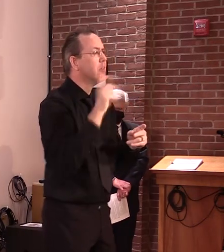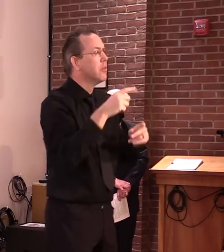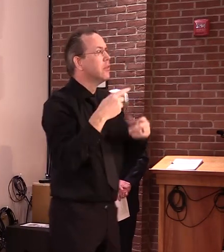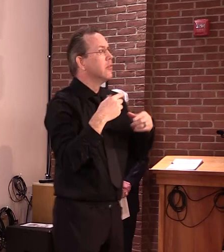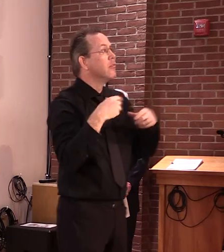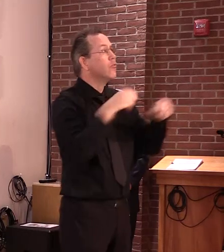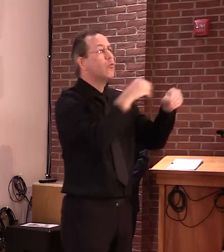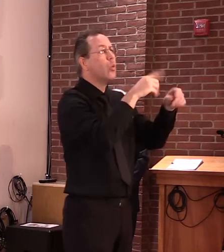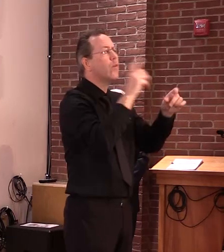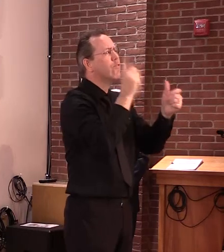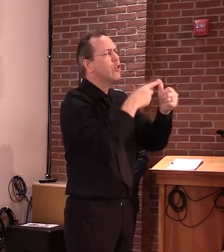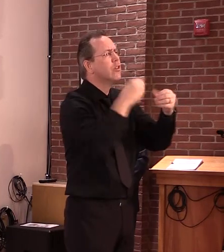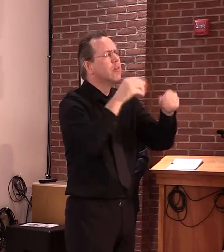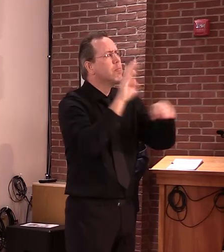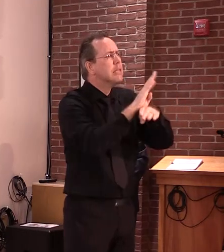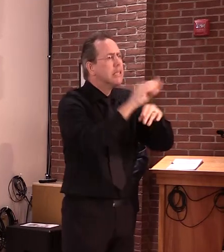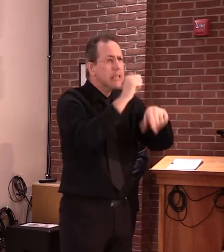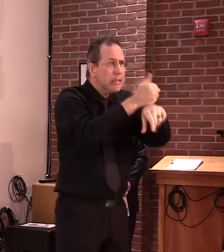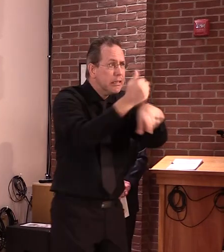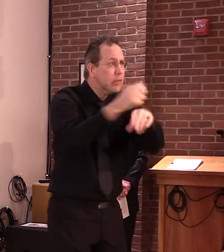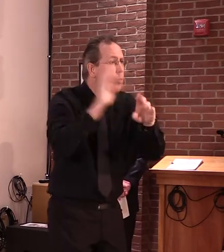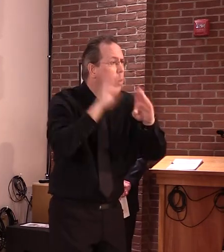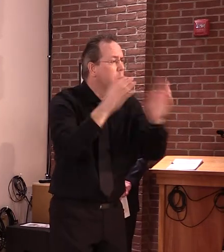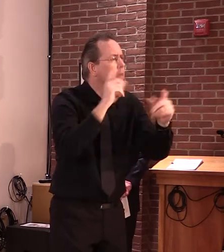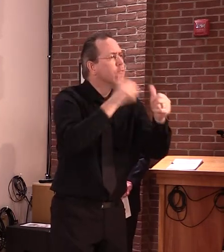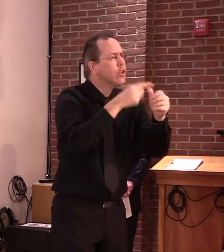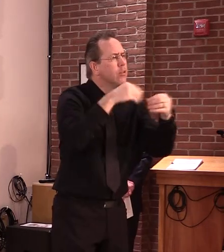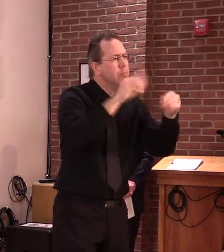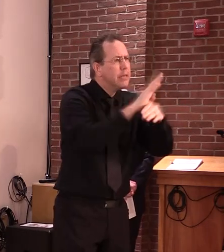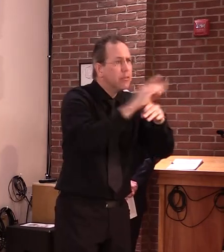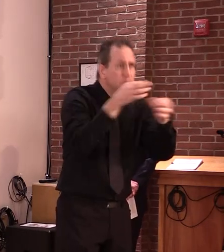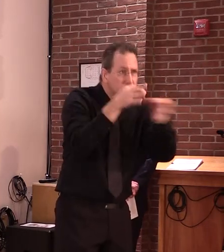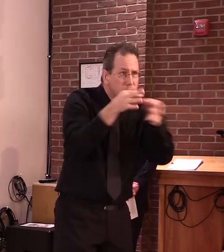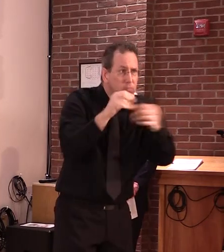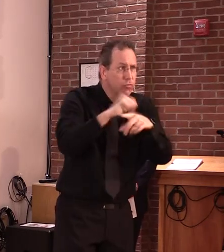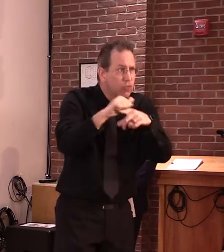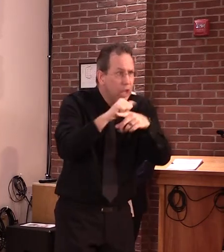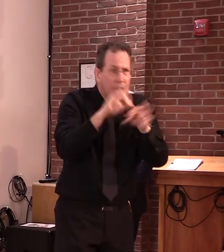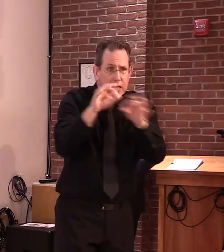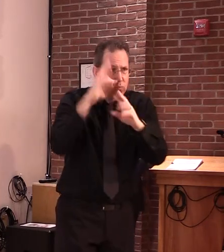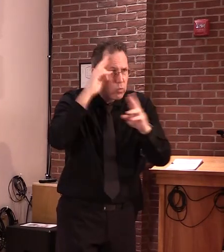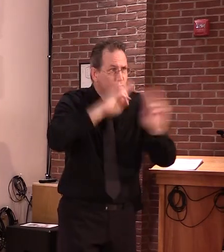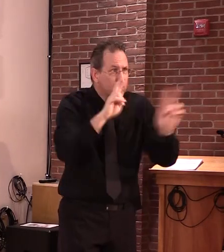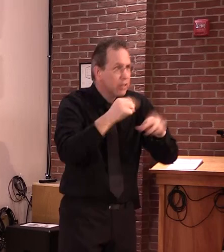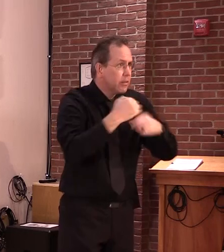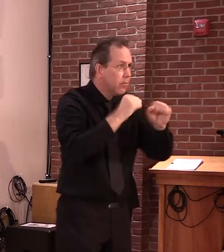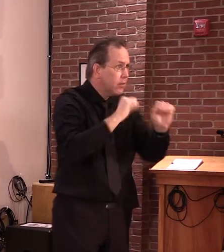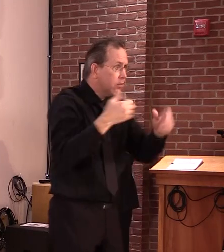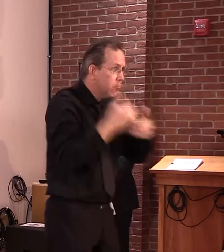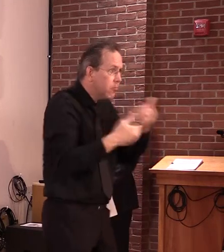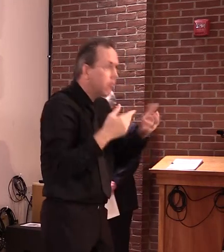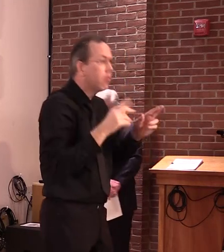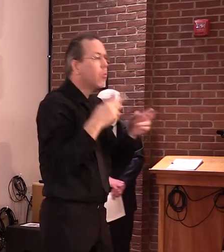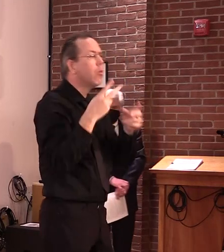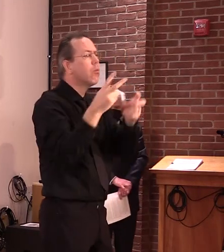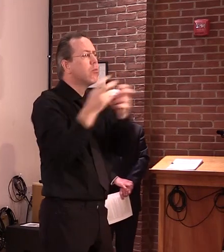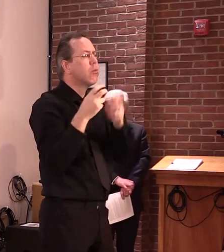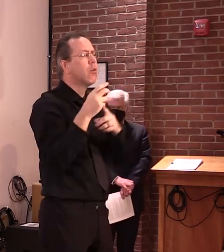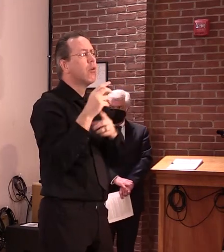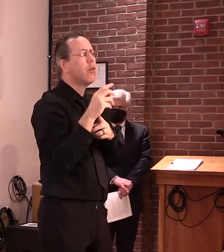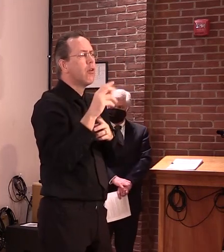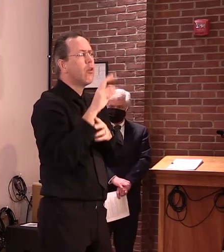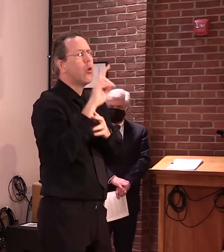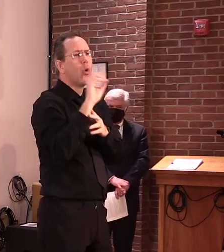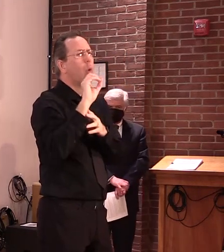or if they have fewer than 10 employees, they can use the Department of Labor's VOSHA course, which you can find at labor